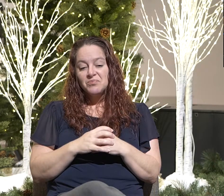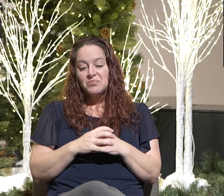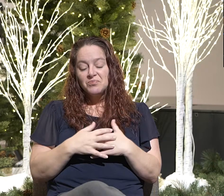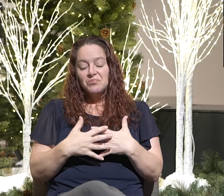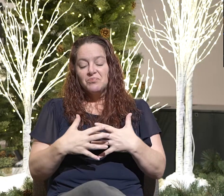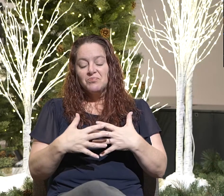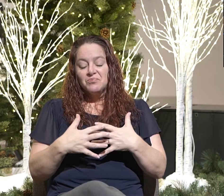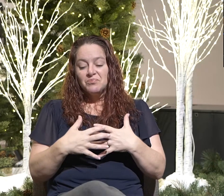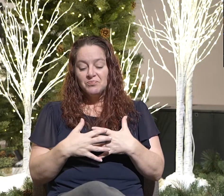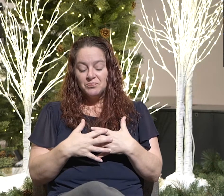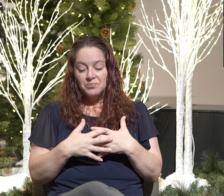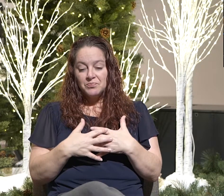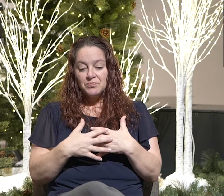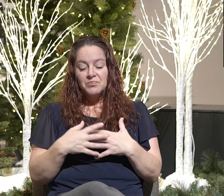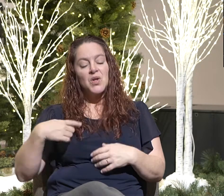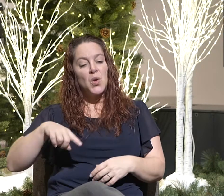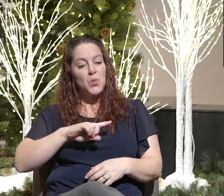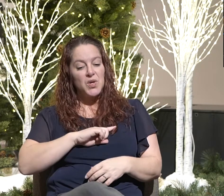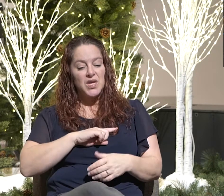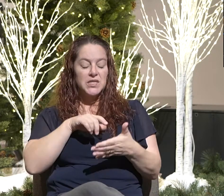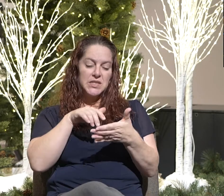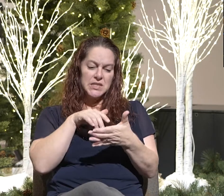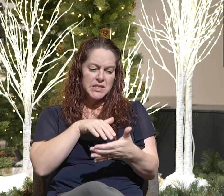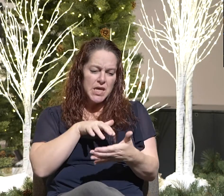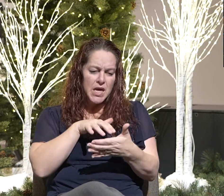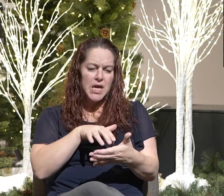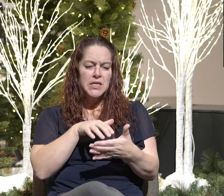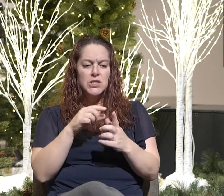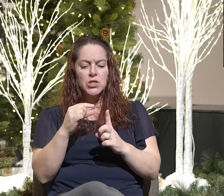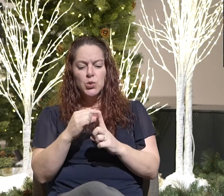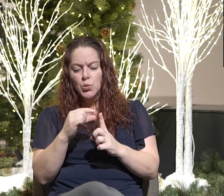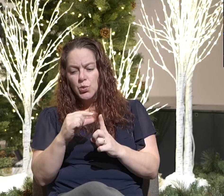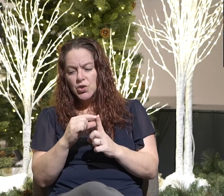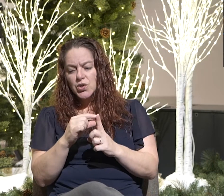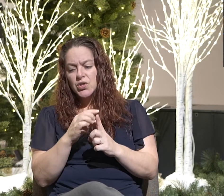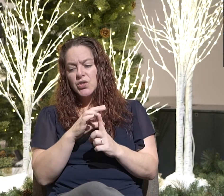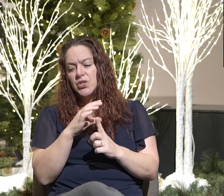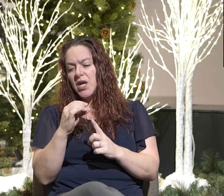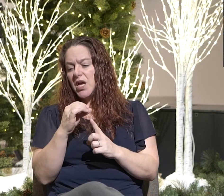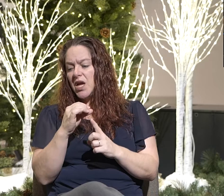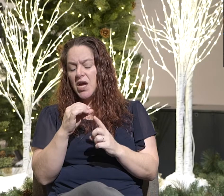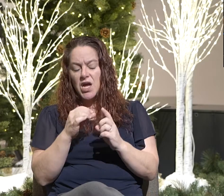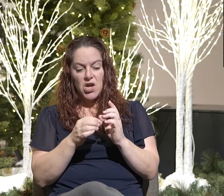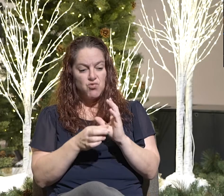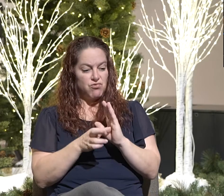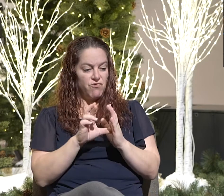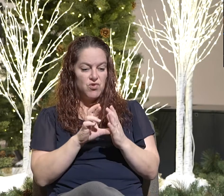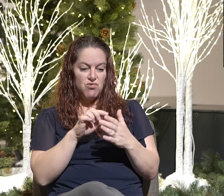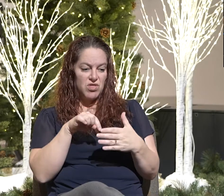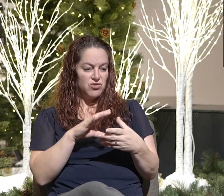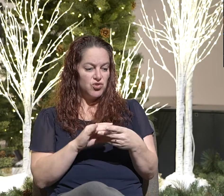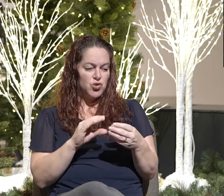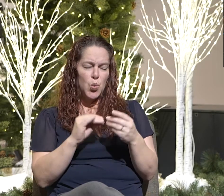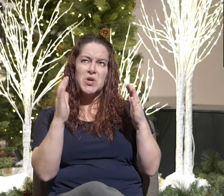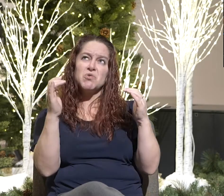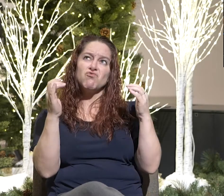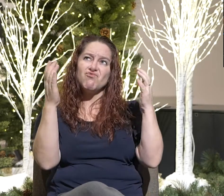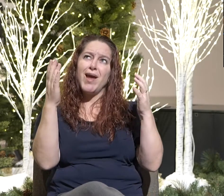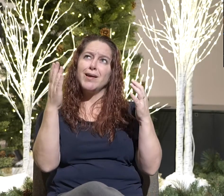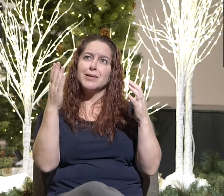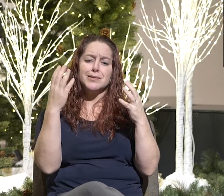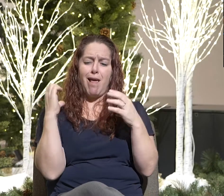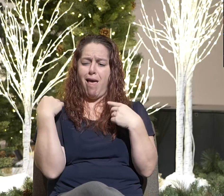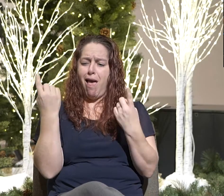And as we study your word and review this greatest story ever told, this you coming to